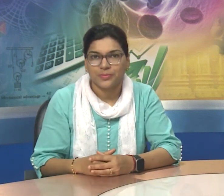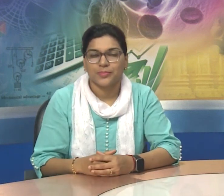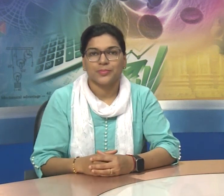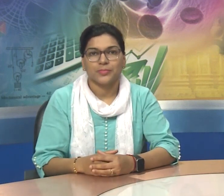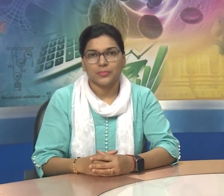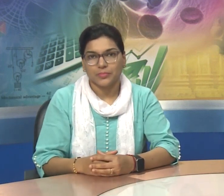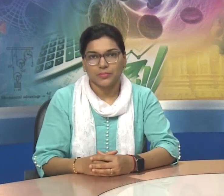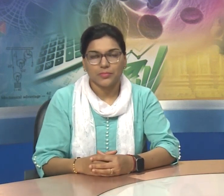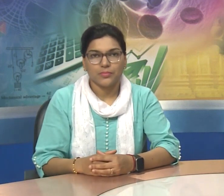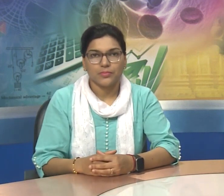prayer meeting.